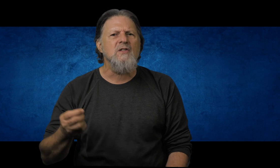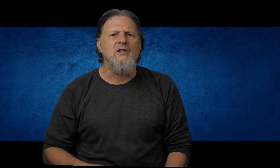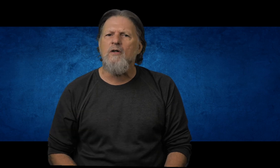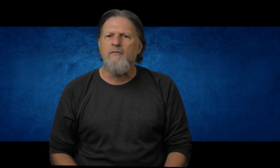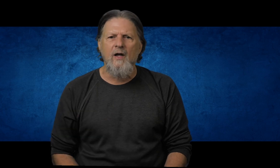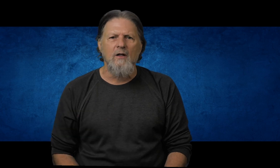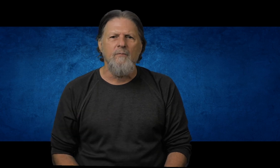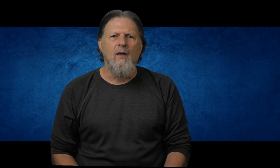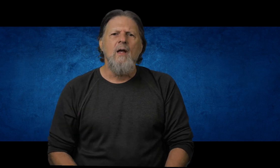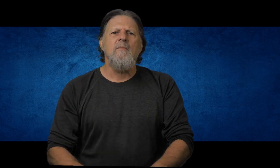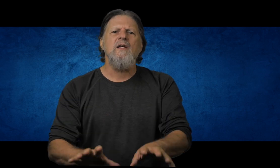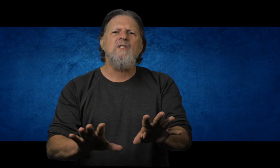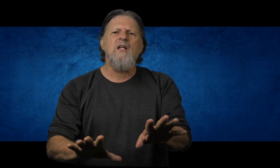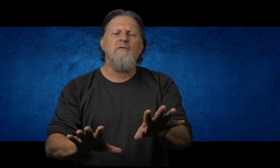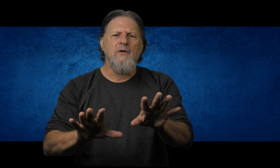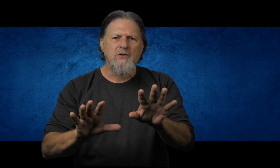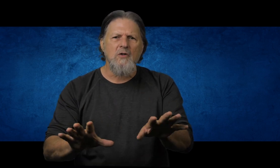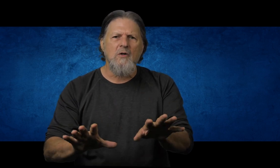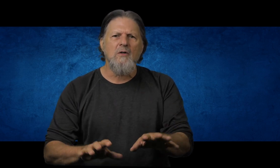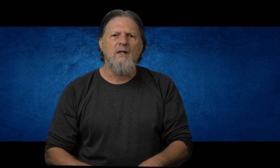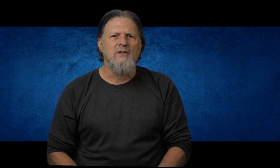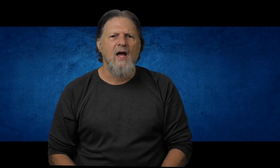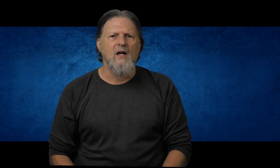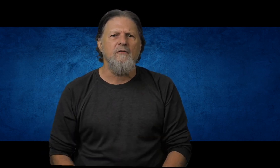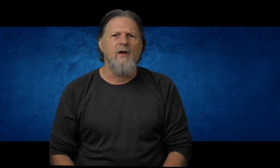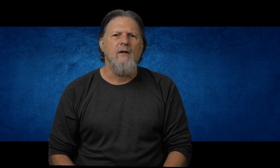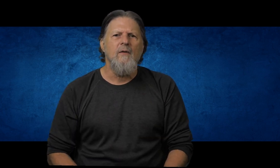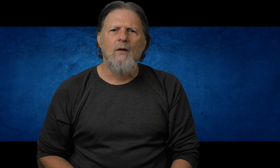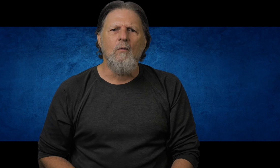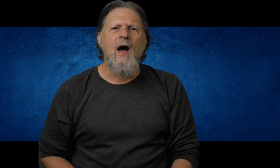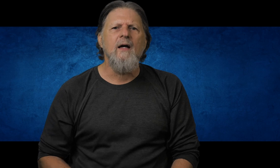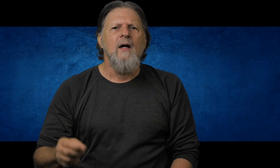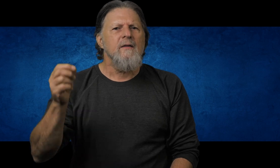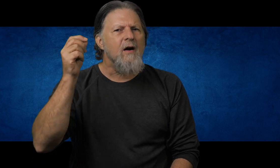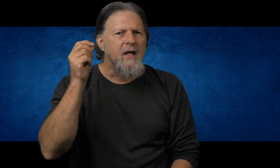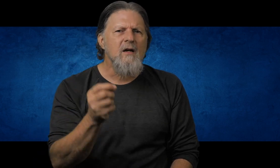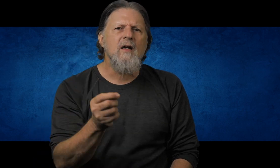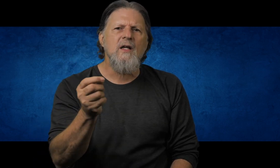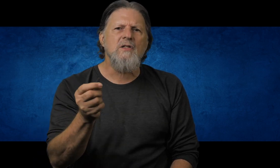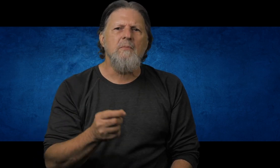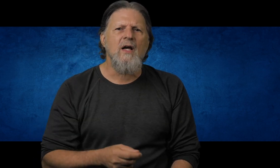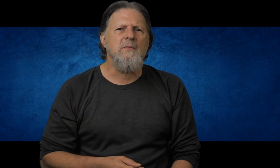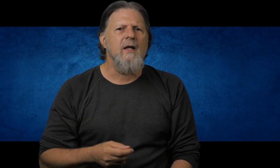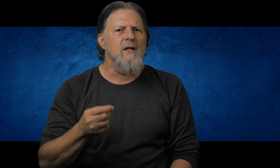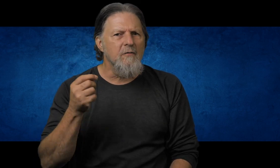I still fail. My sinful soul is counted free. Why? Now here is the breastplate of